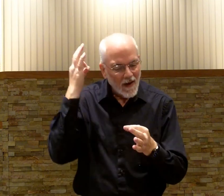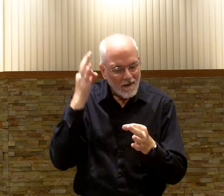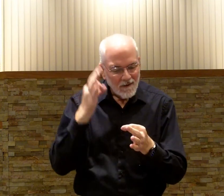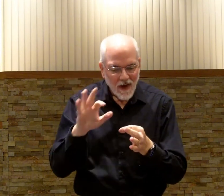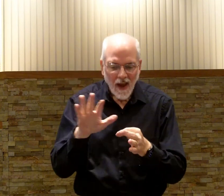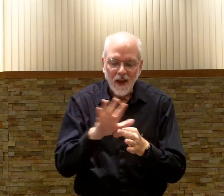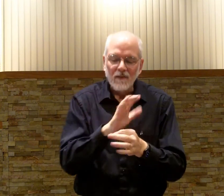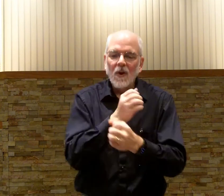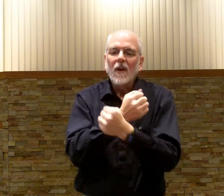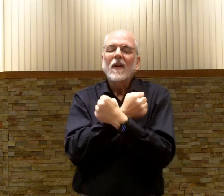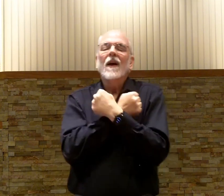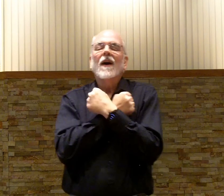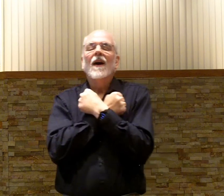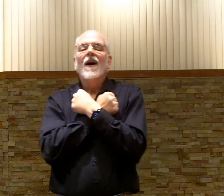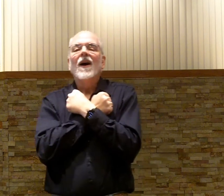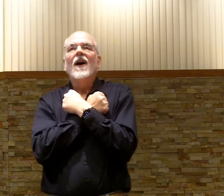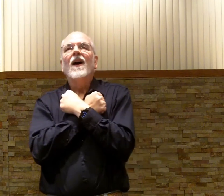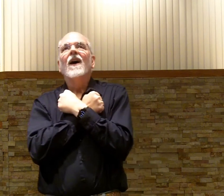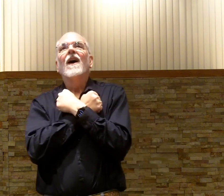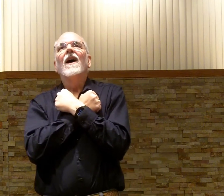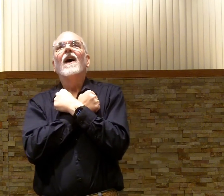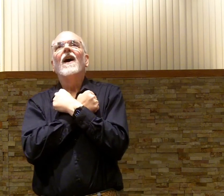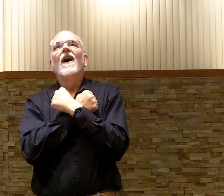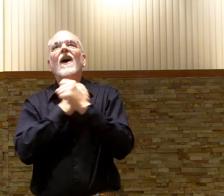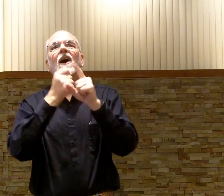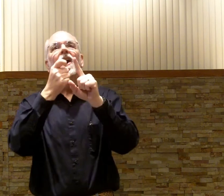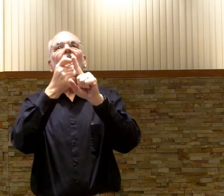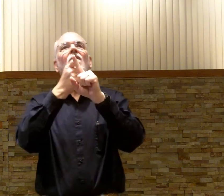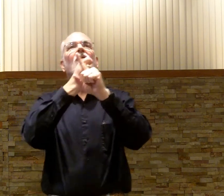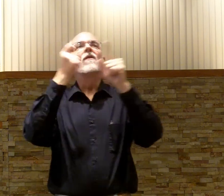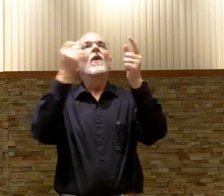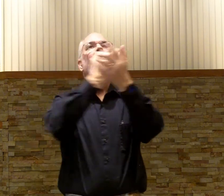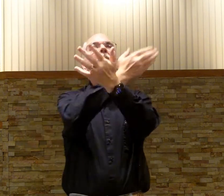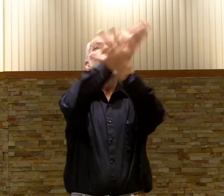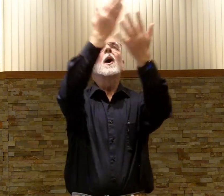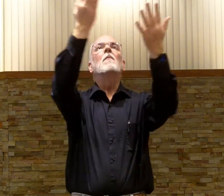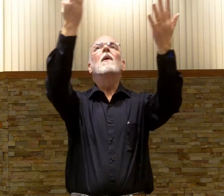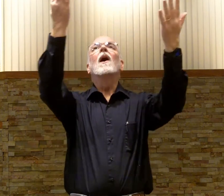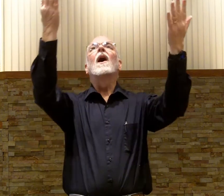Faithful love from above